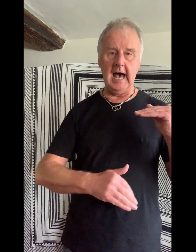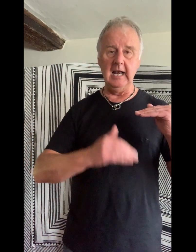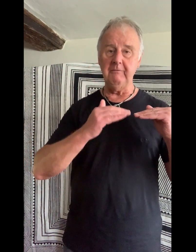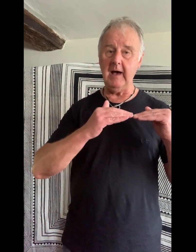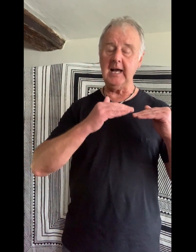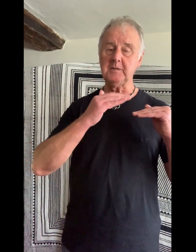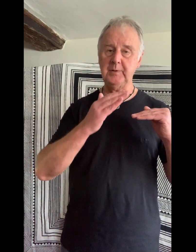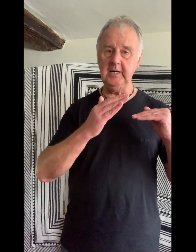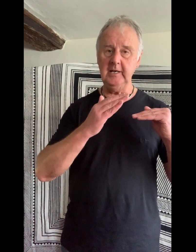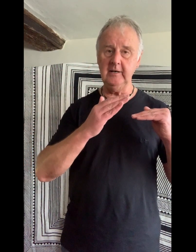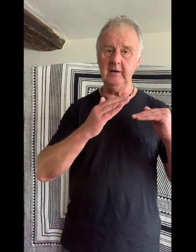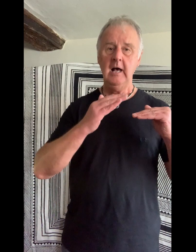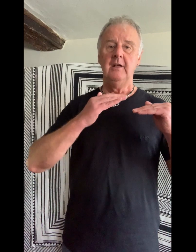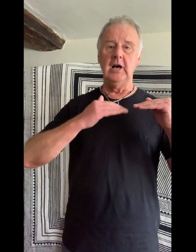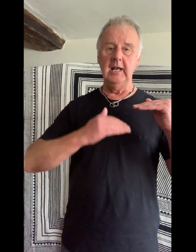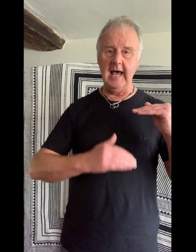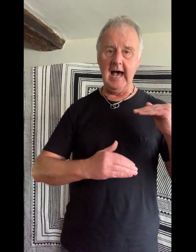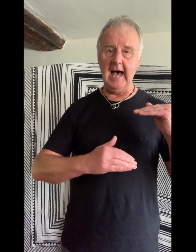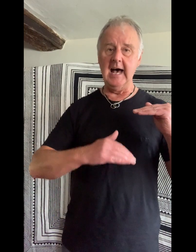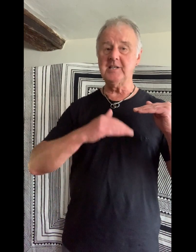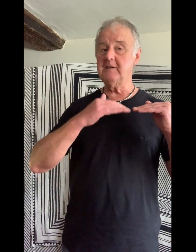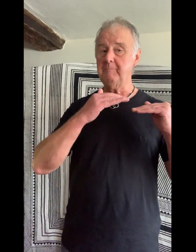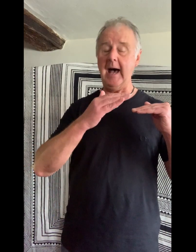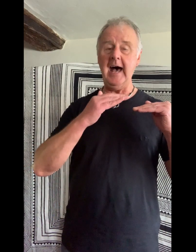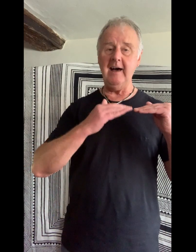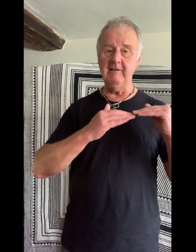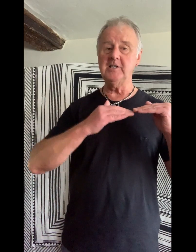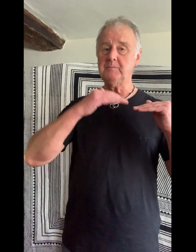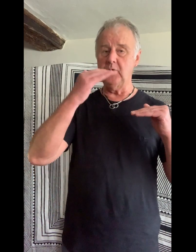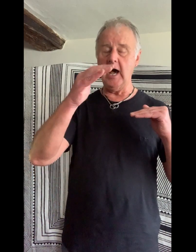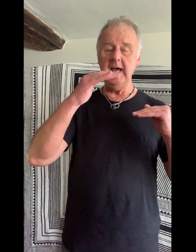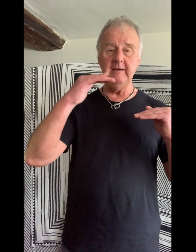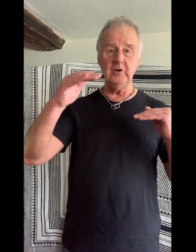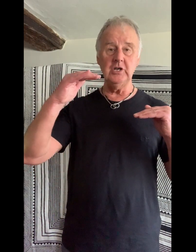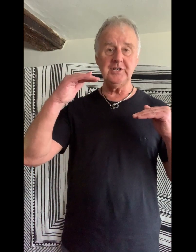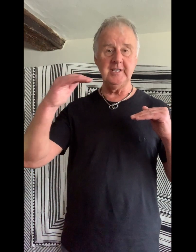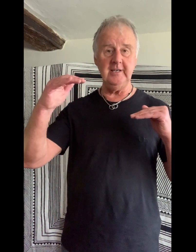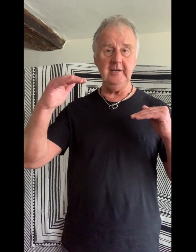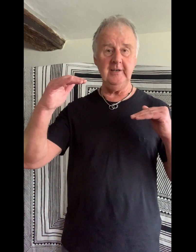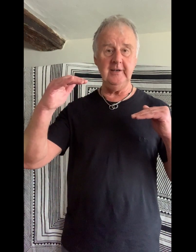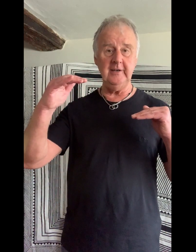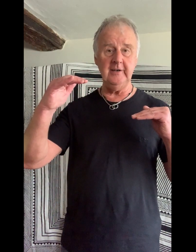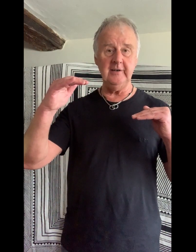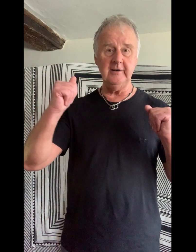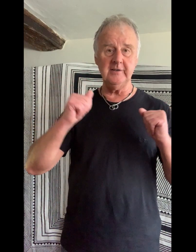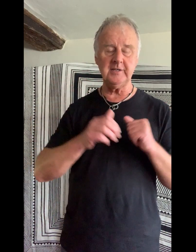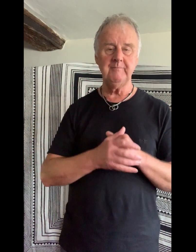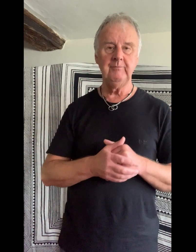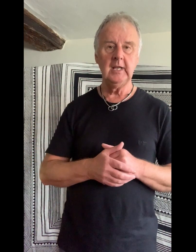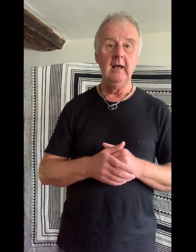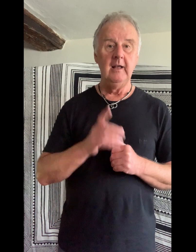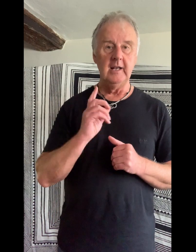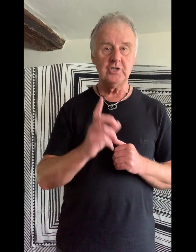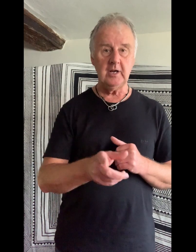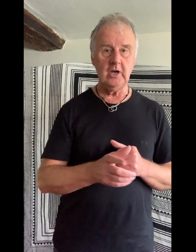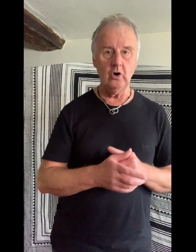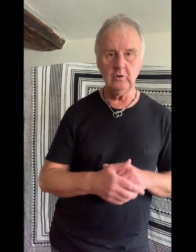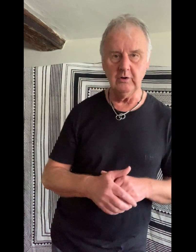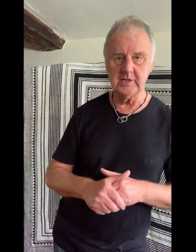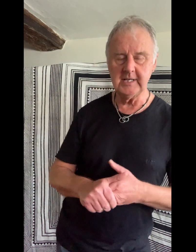Halifax pier. The last of Barrett's private tears. Let's try the whole chorus